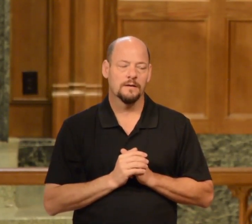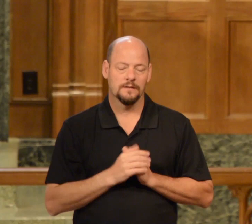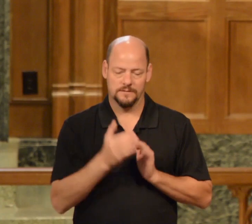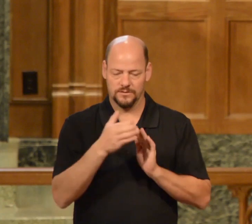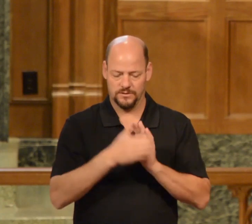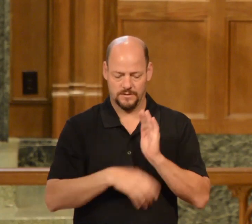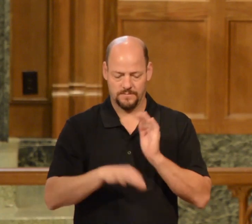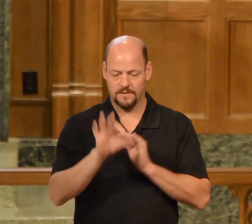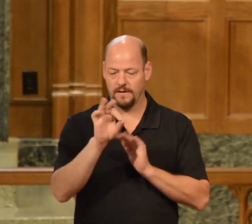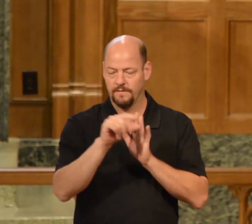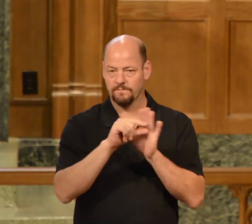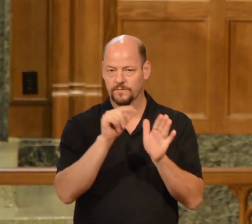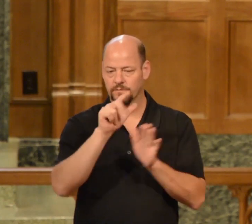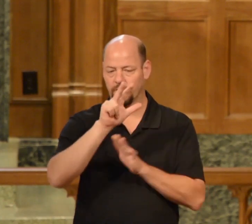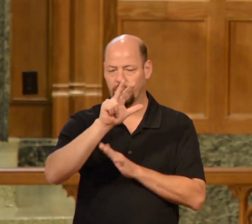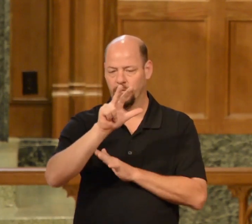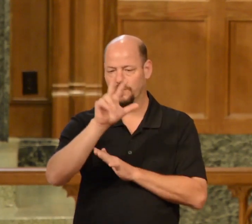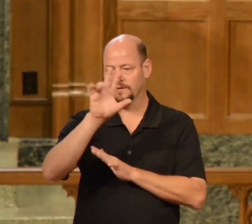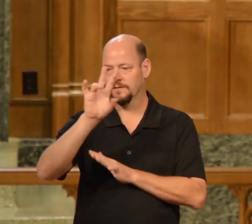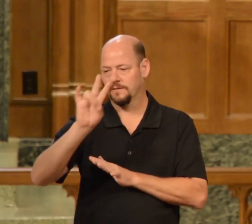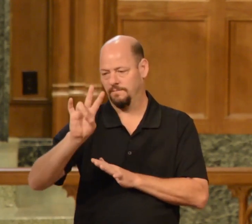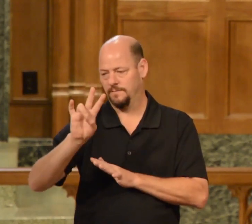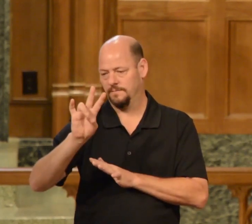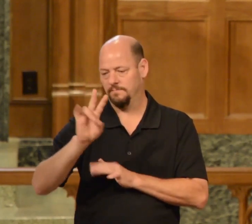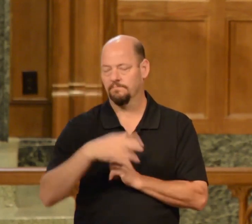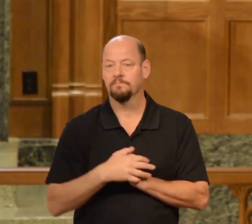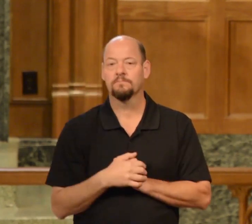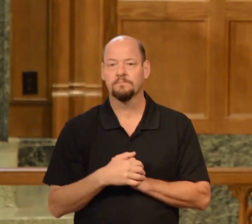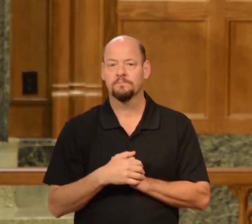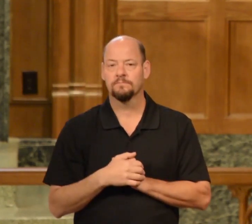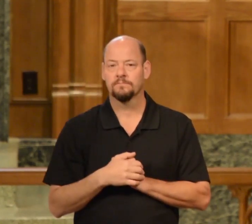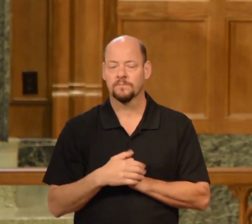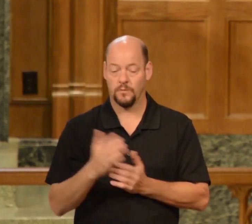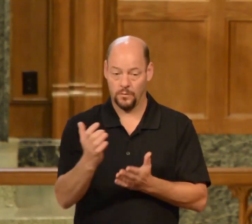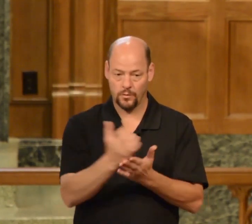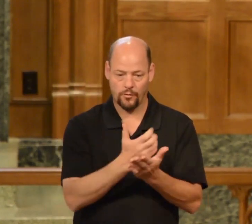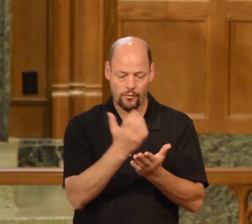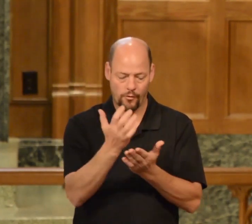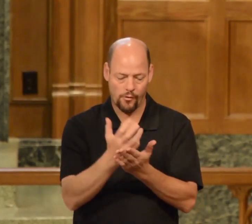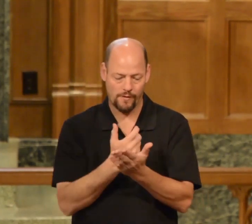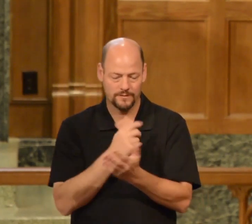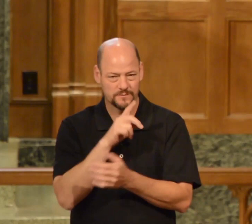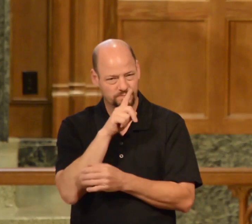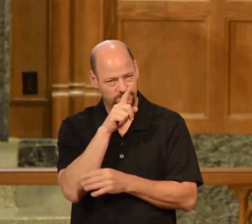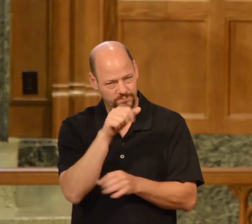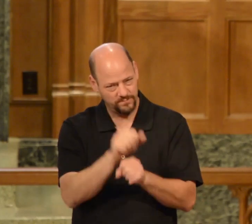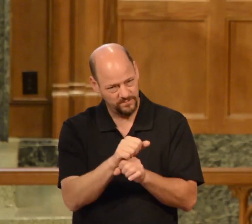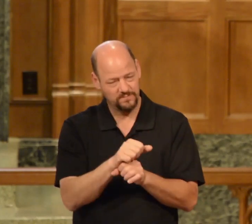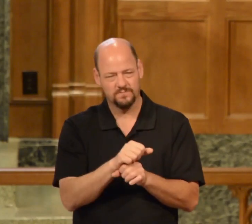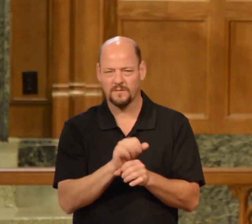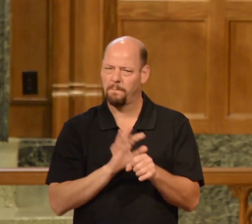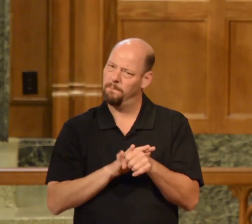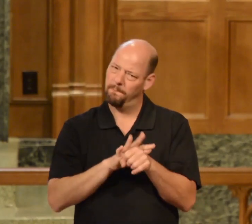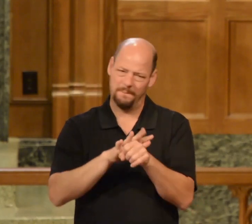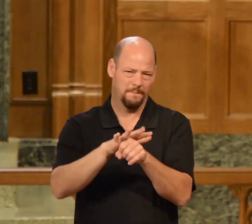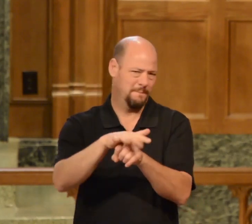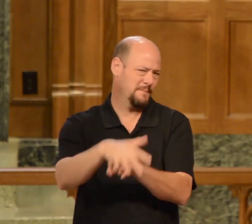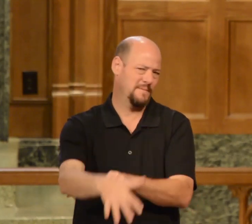chapter 9 verse 37 the harvest truly is plentiful